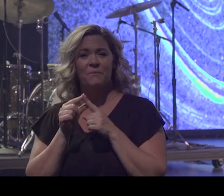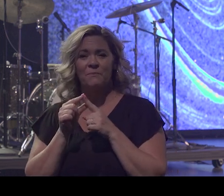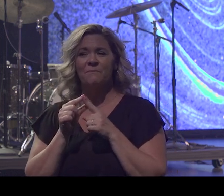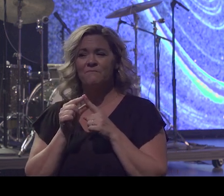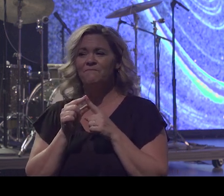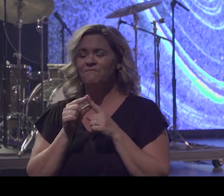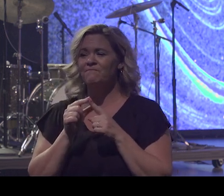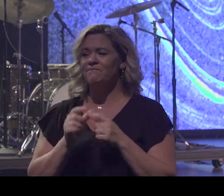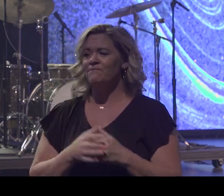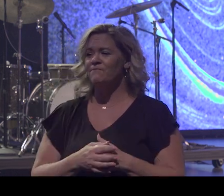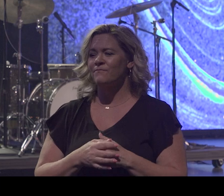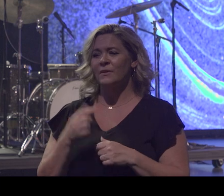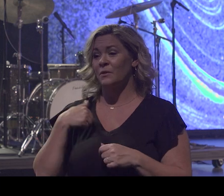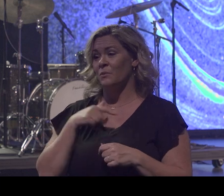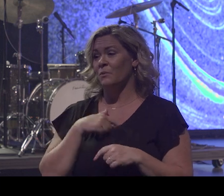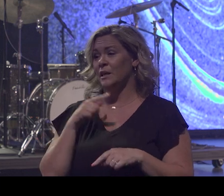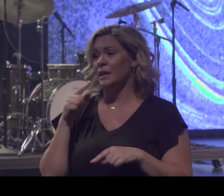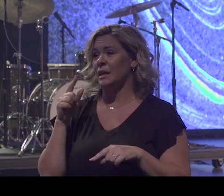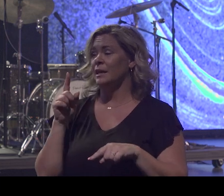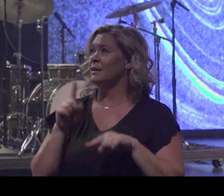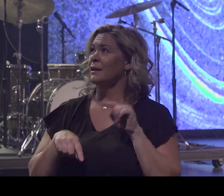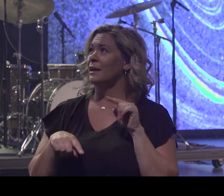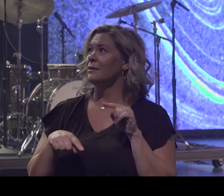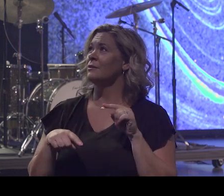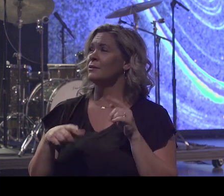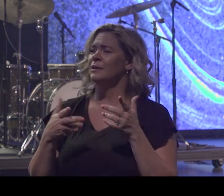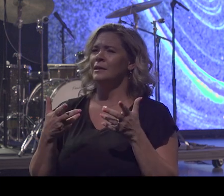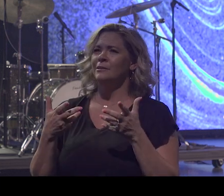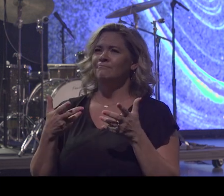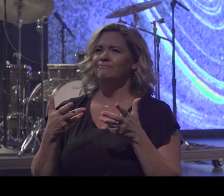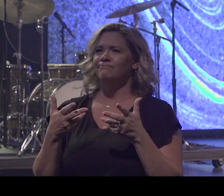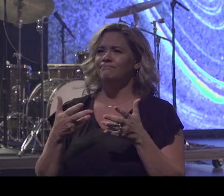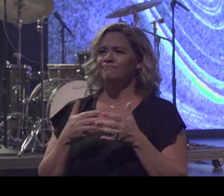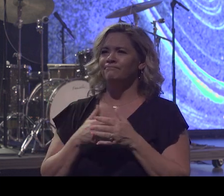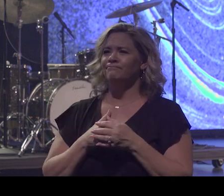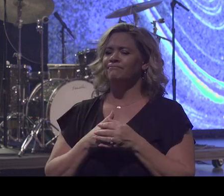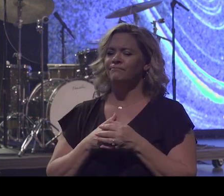We can't. We can't. We got to get off these 1-800 hotline.